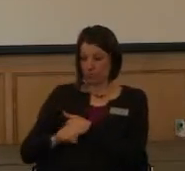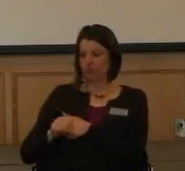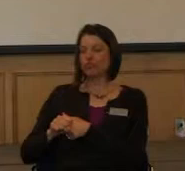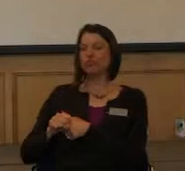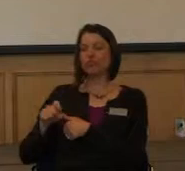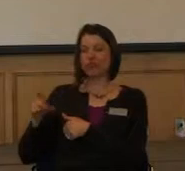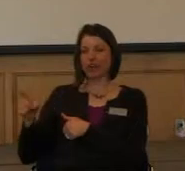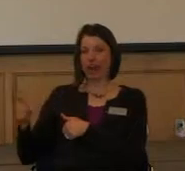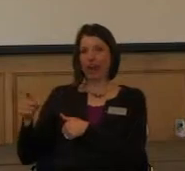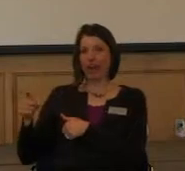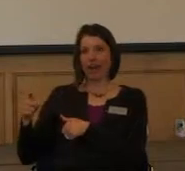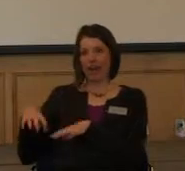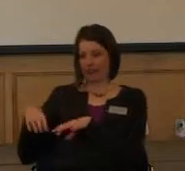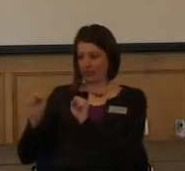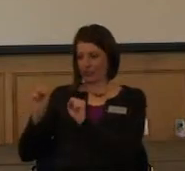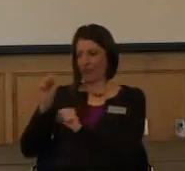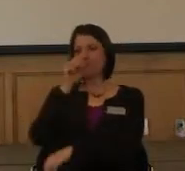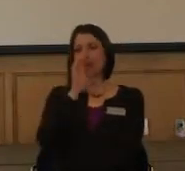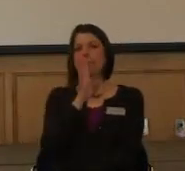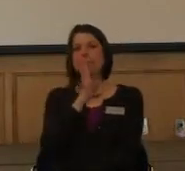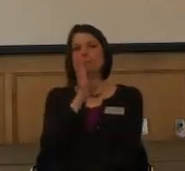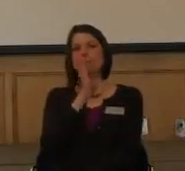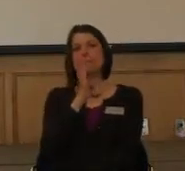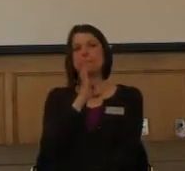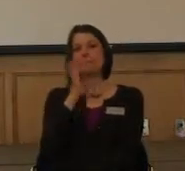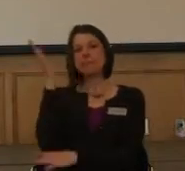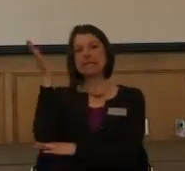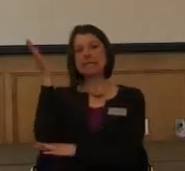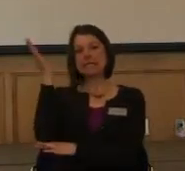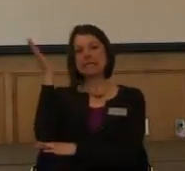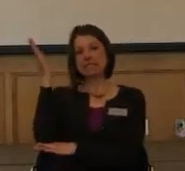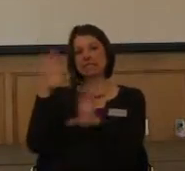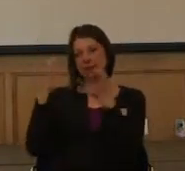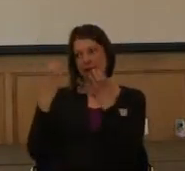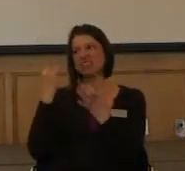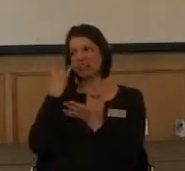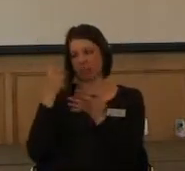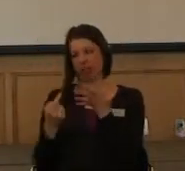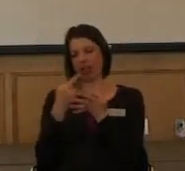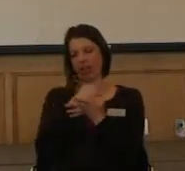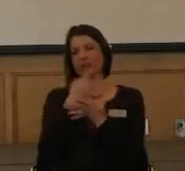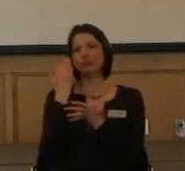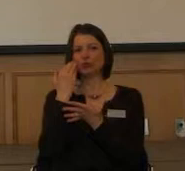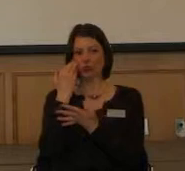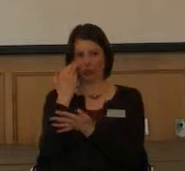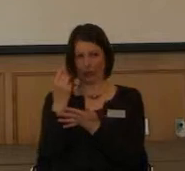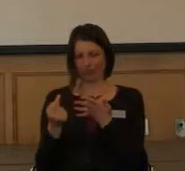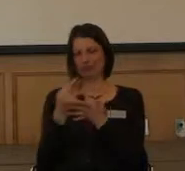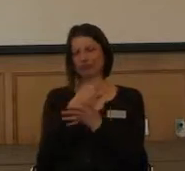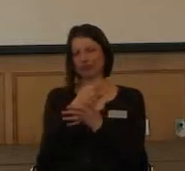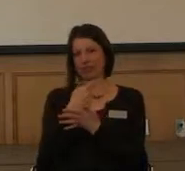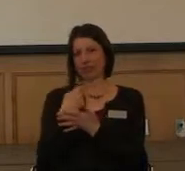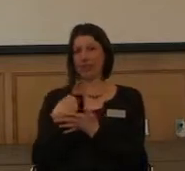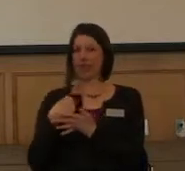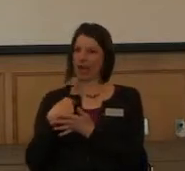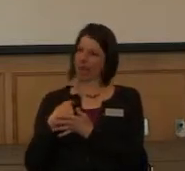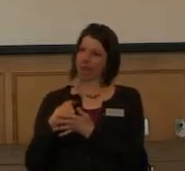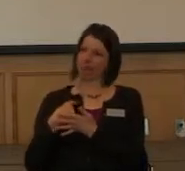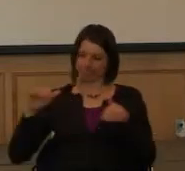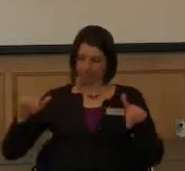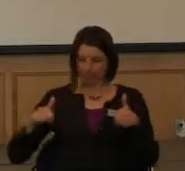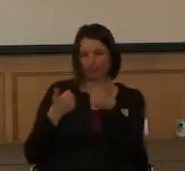the obligatory speech class of hearing the undergrad. I'm sure you know what I'm talking about. We had to do a persuasion speech.